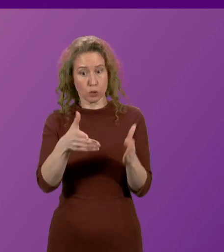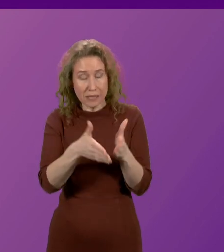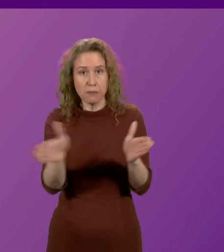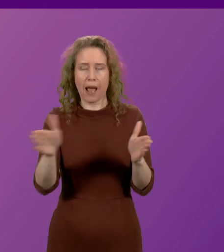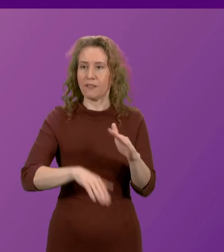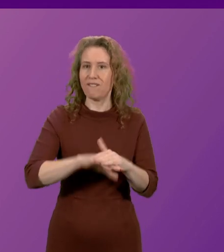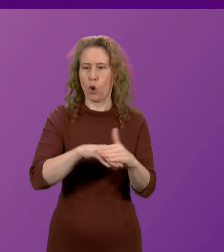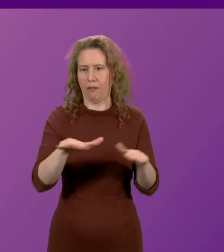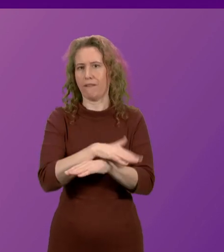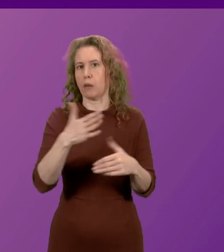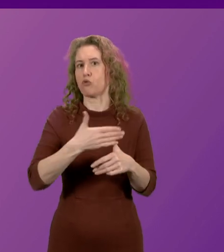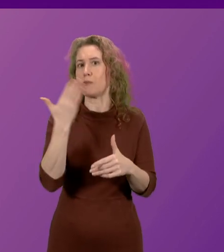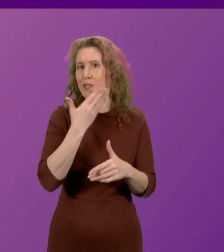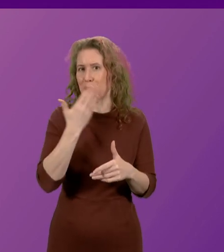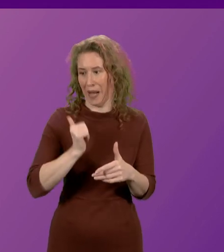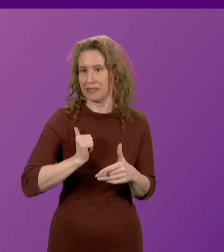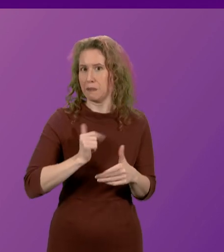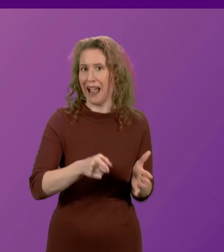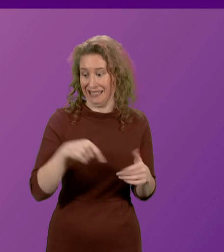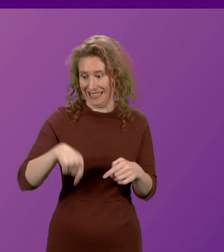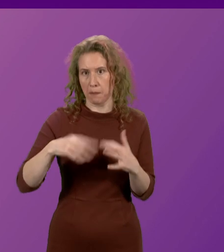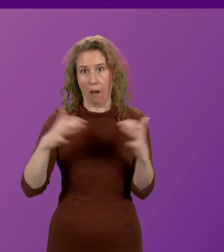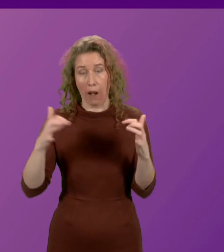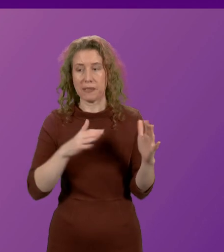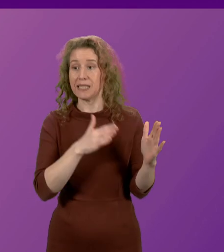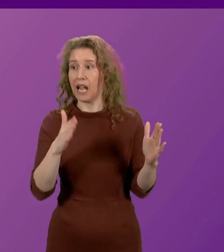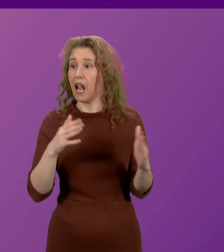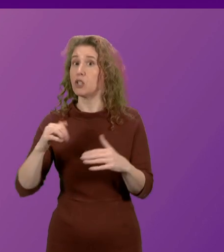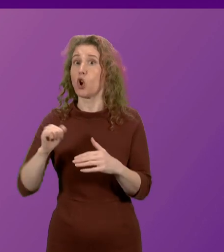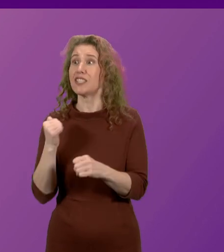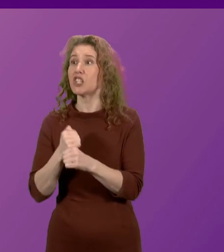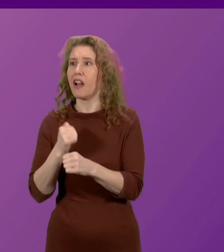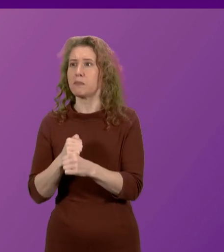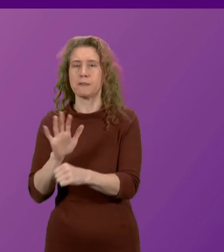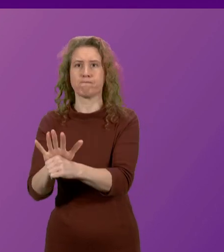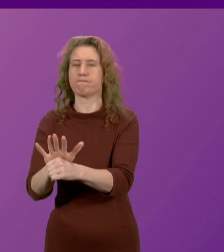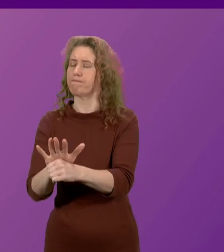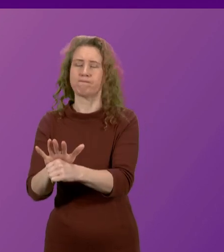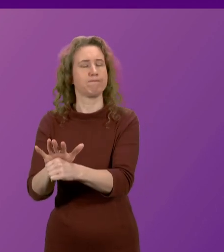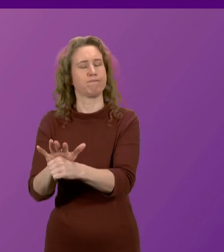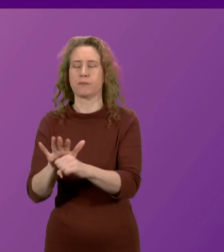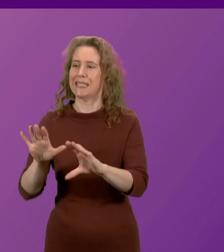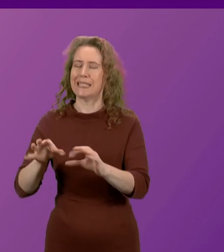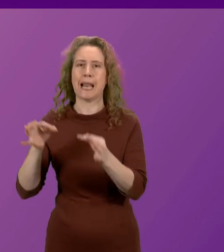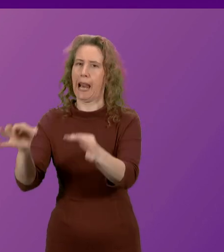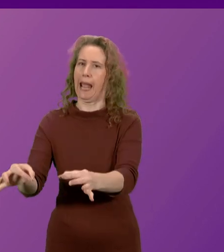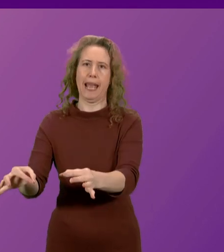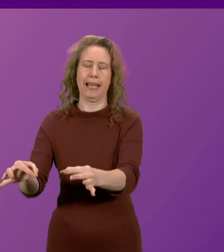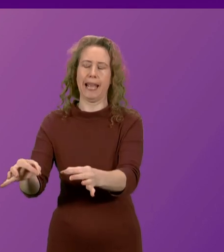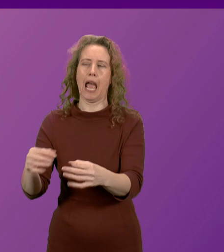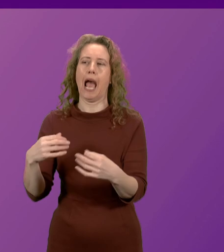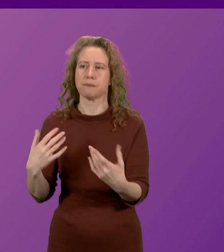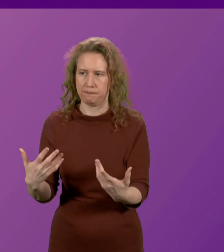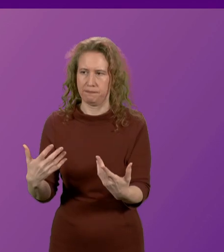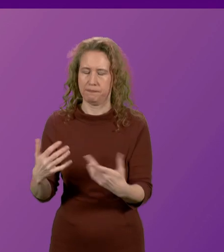primary school by the end of this session of Parliament until the Scottish Government put an indefinite delay on the rollout in this year's programme for